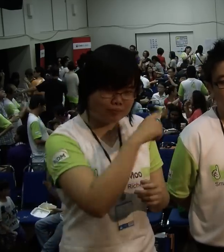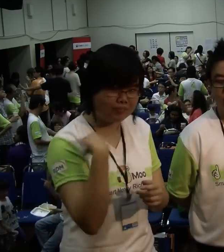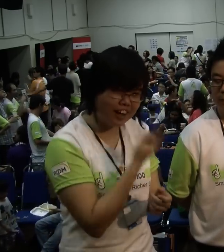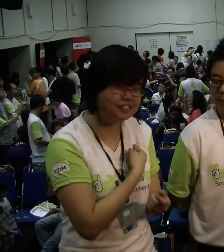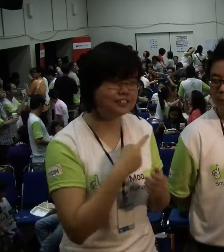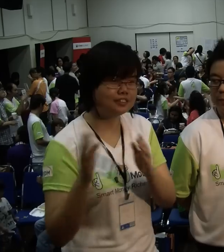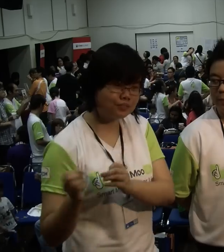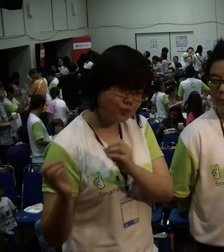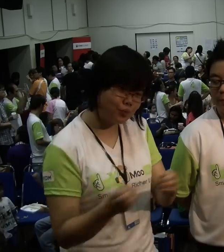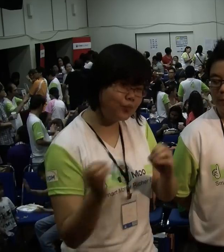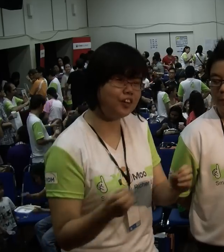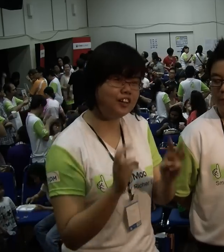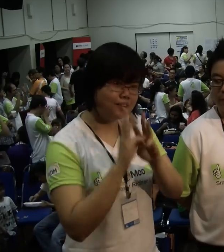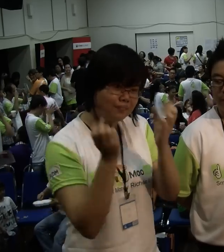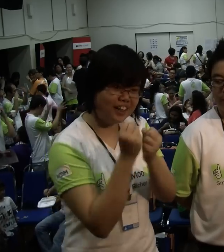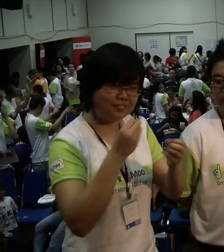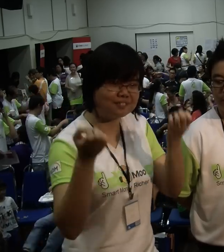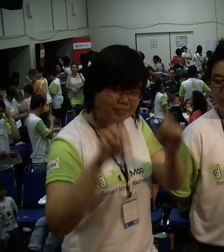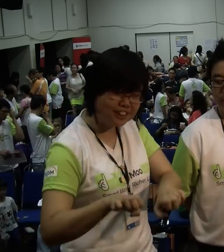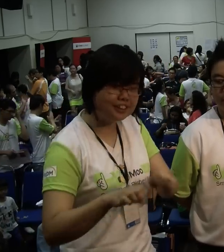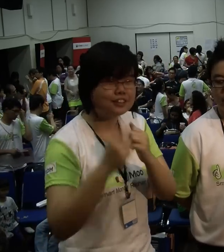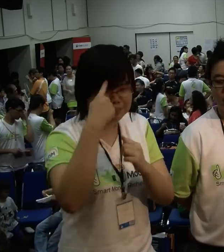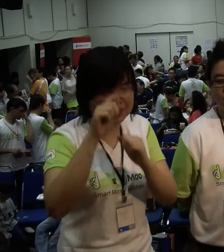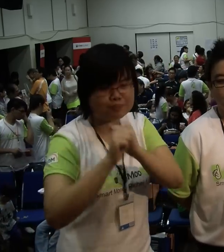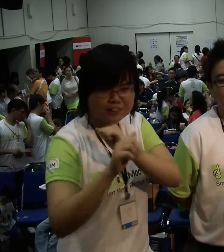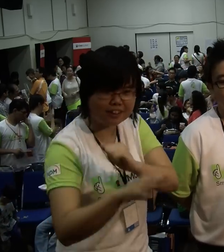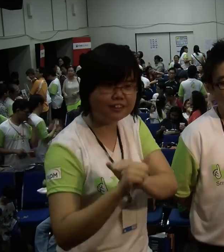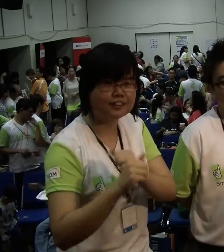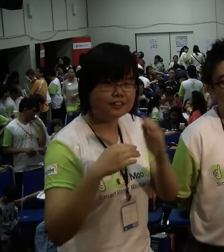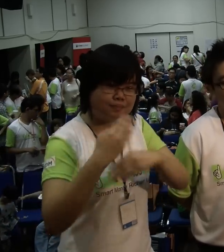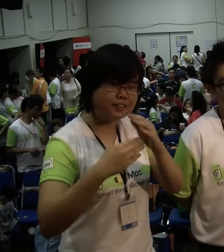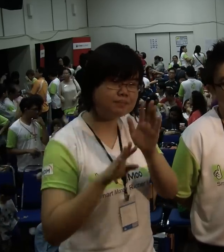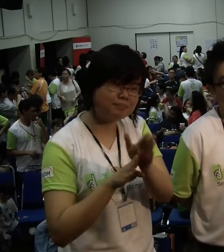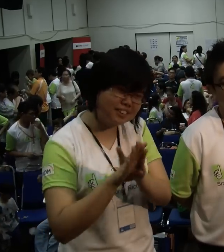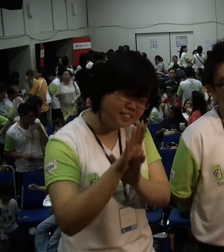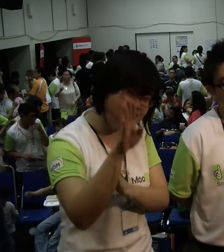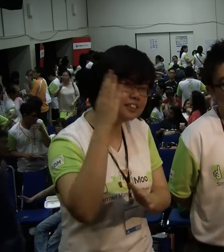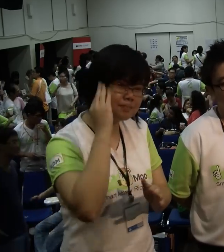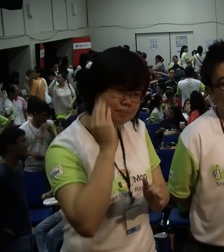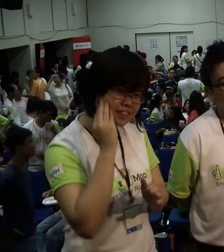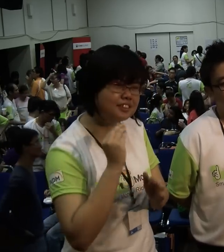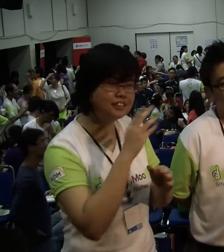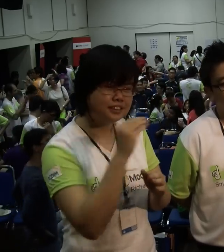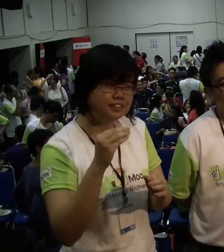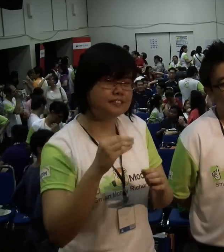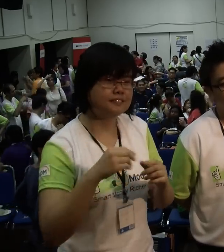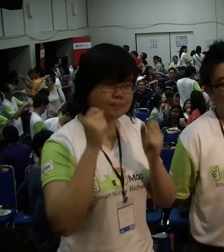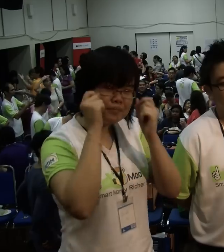That's why we organize workshops to provide advocacy regarding the processes about financial problems.